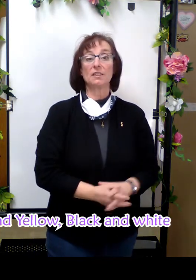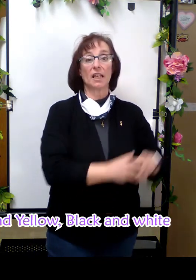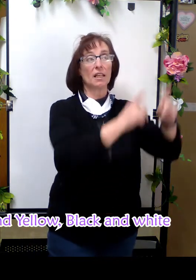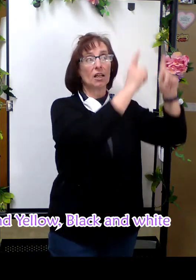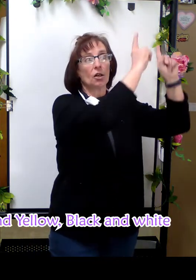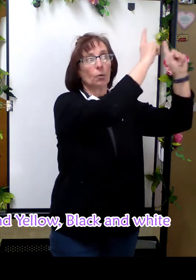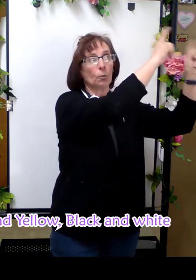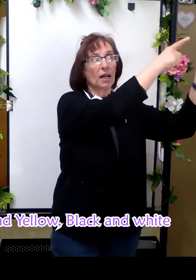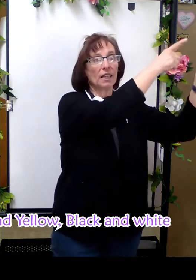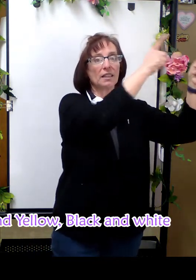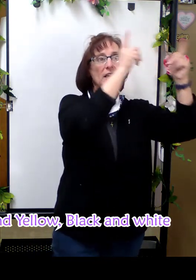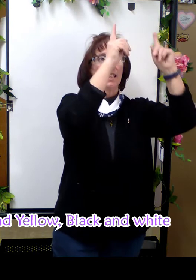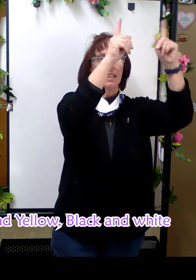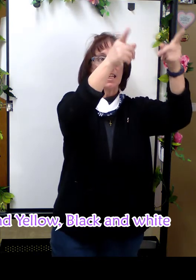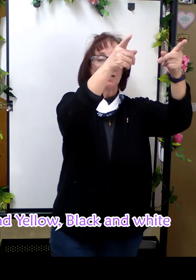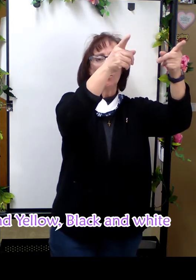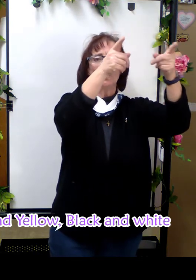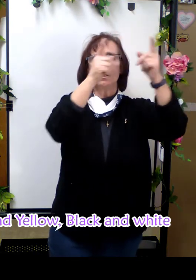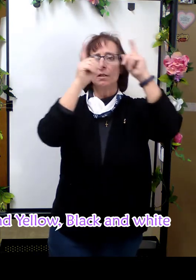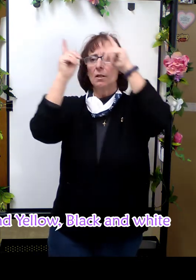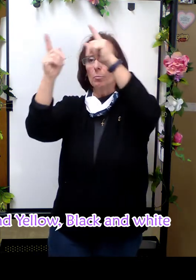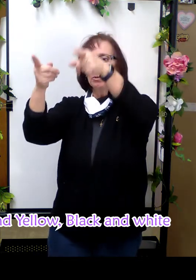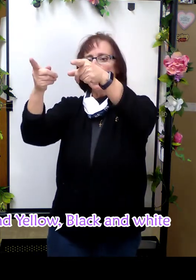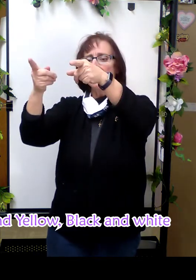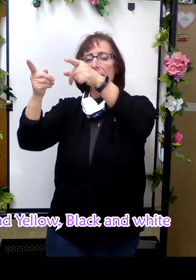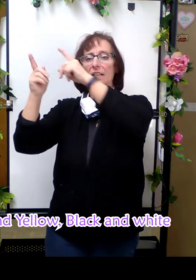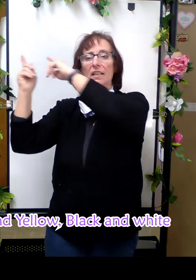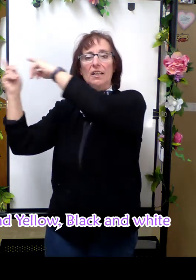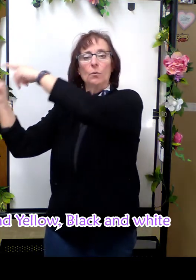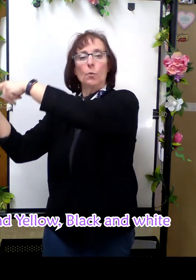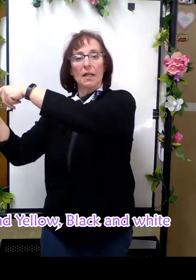say red and yellow, black and white.